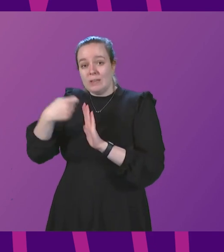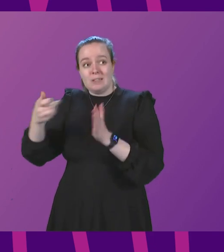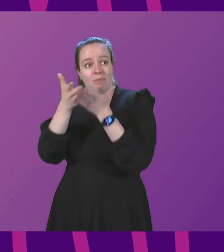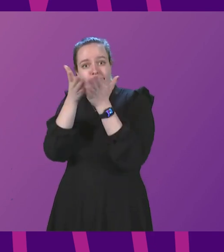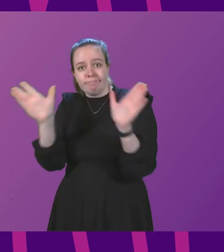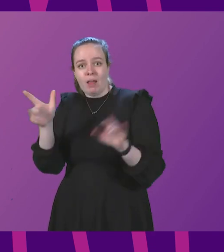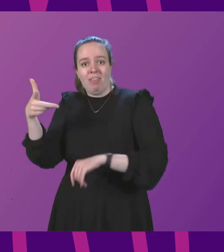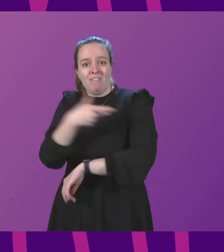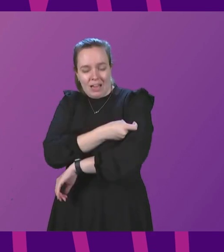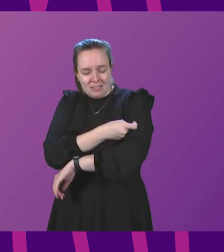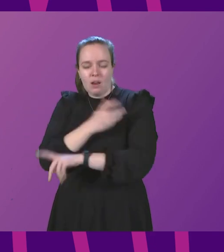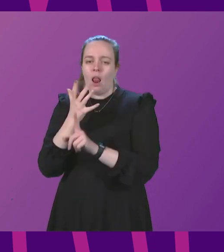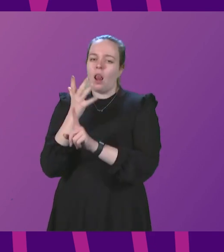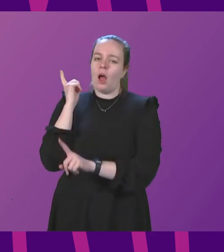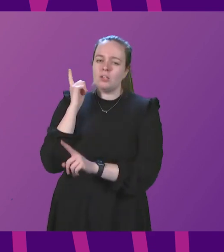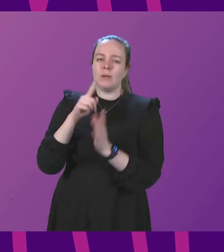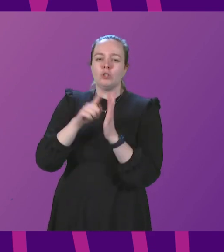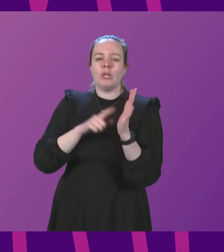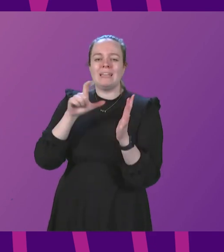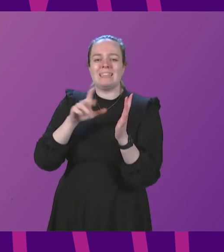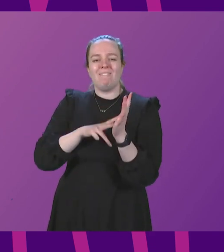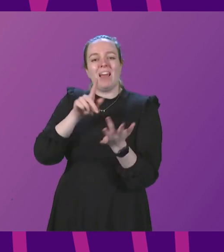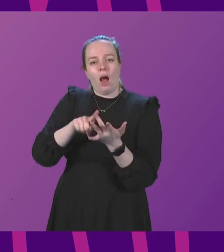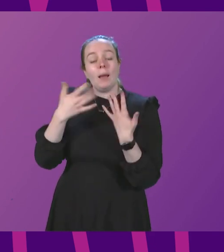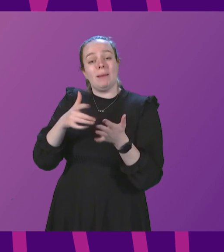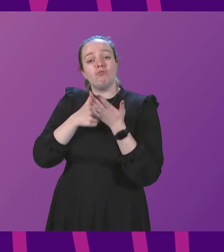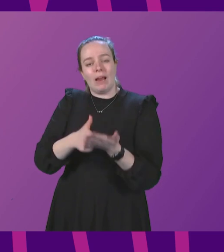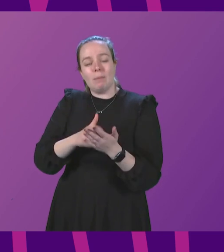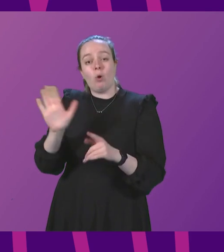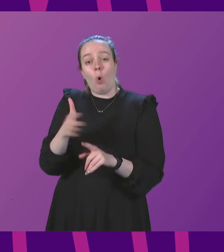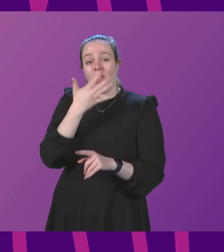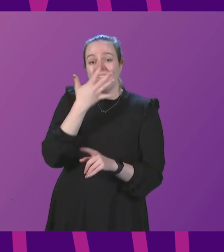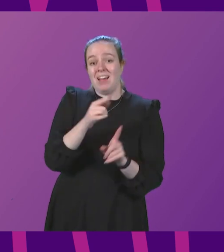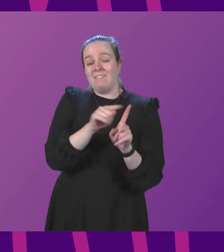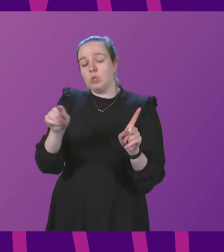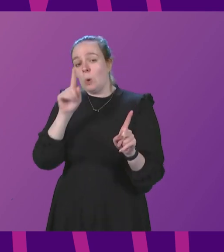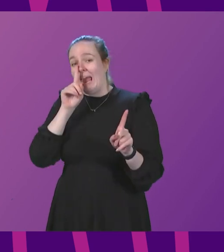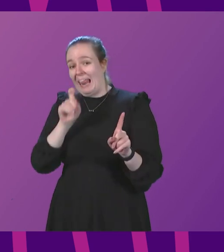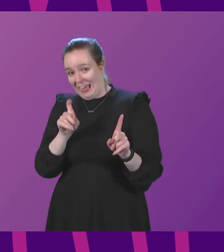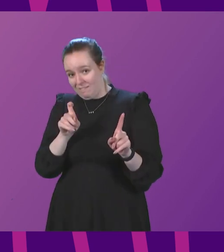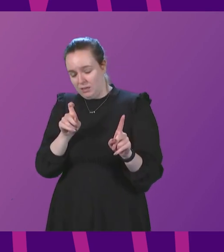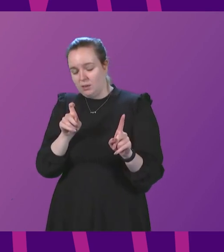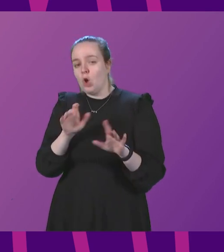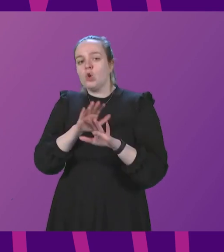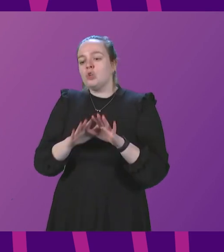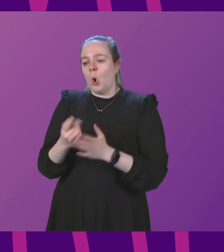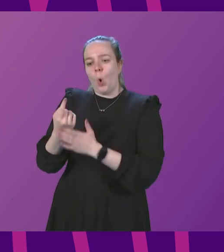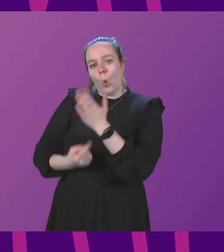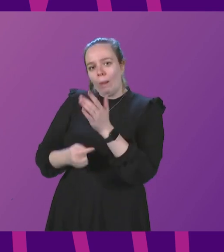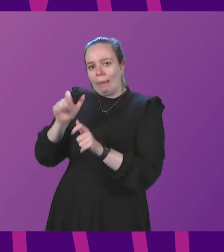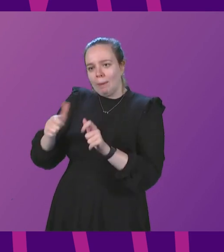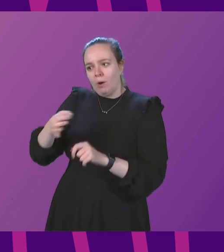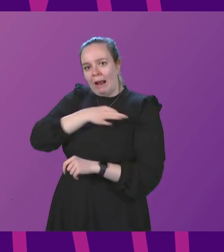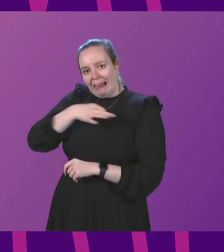of vaccination. Last week, the JCVI recommended that all 5 to 11-year-olds, not just those at highest